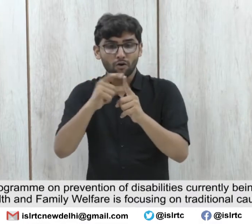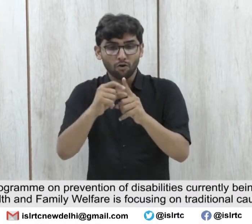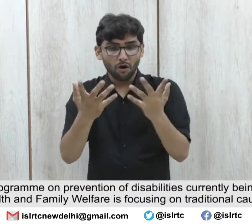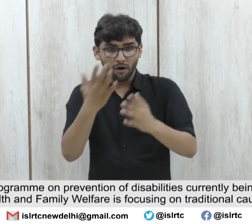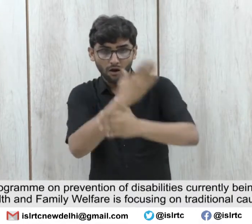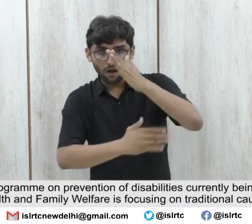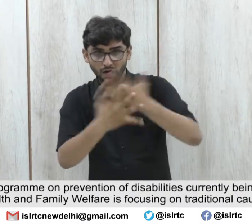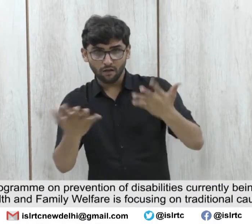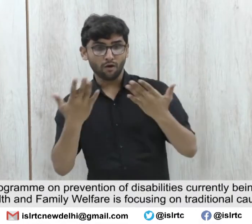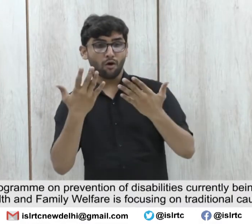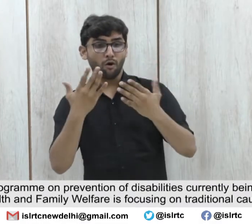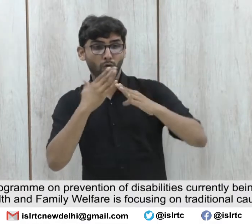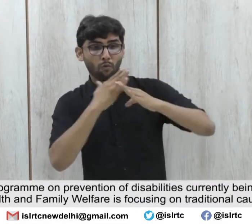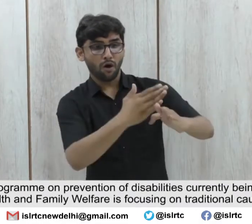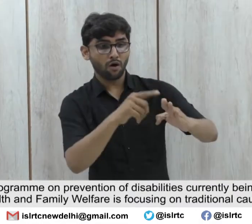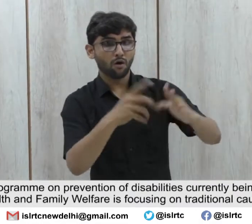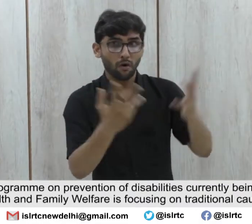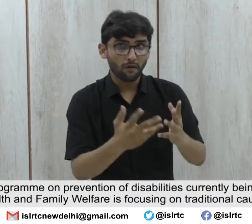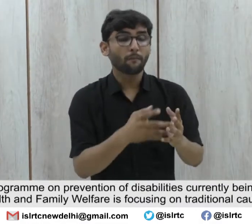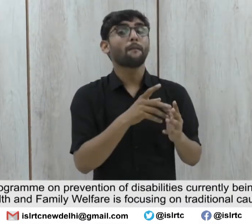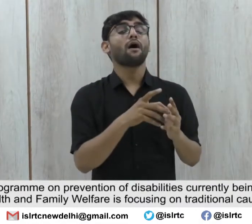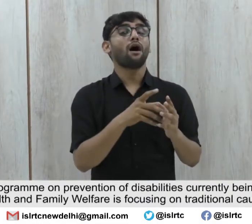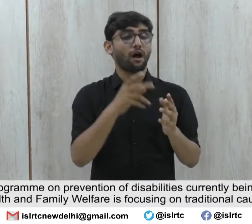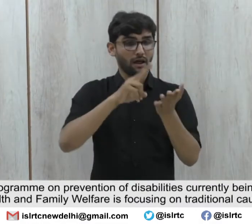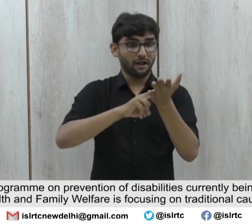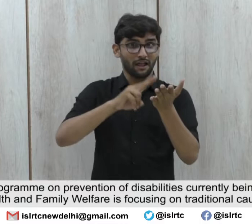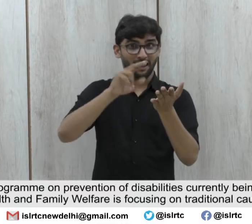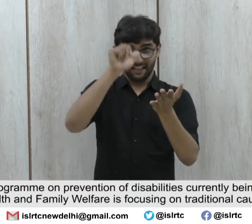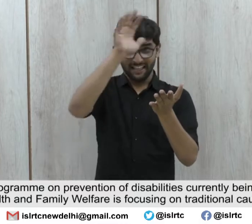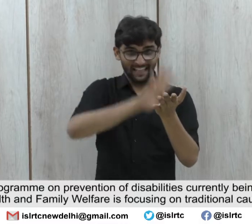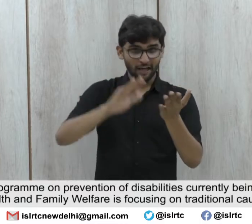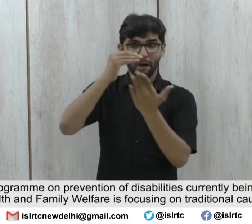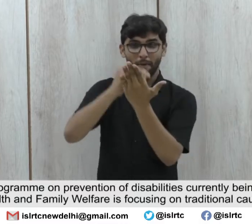National Program for Prevention of